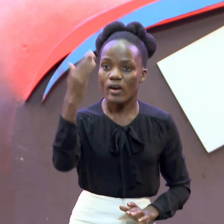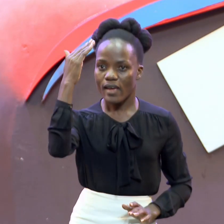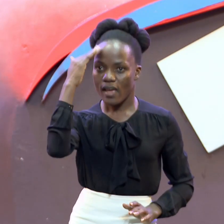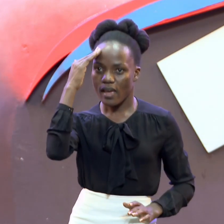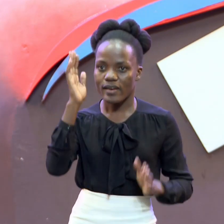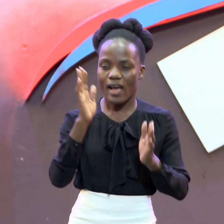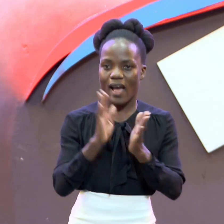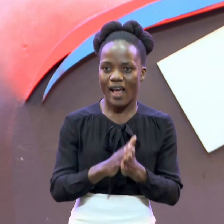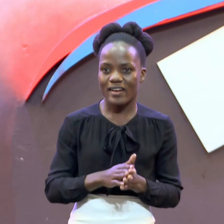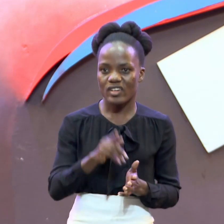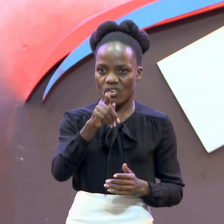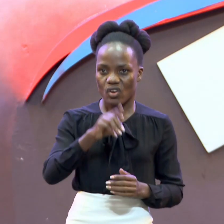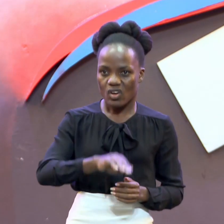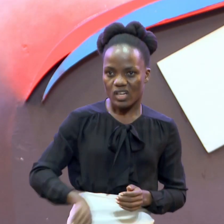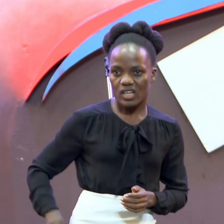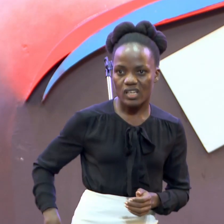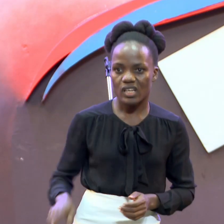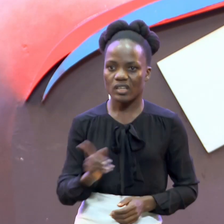The Tail